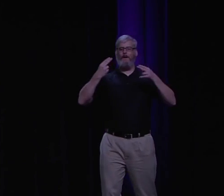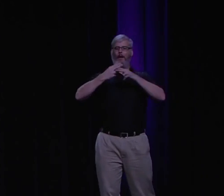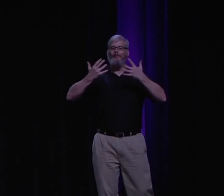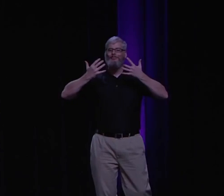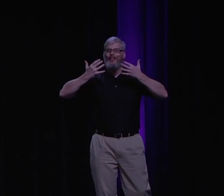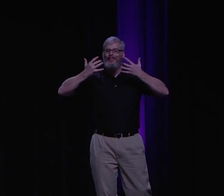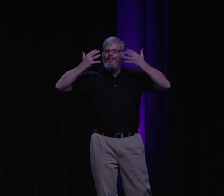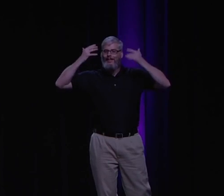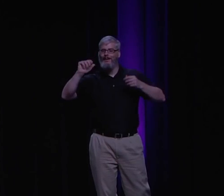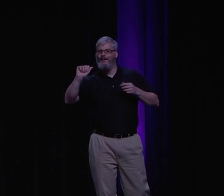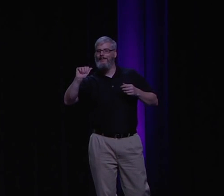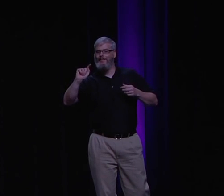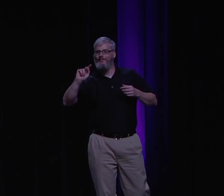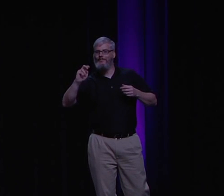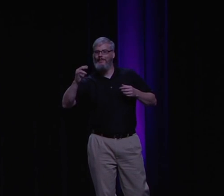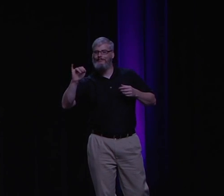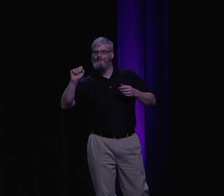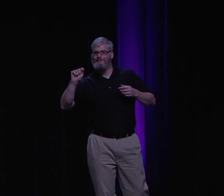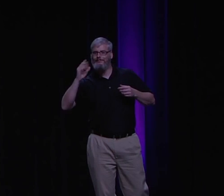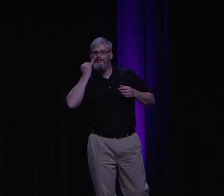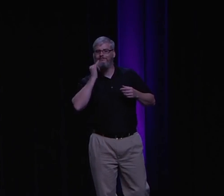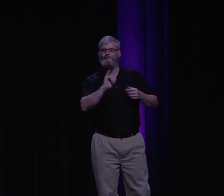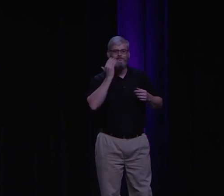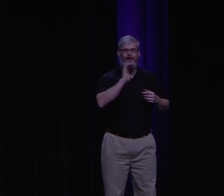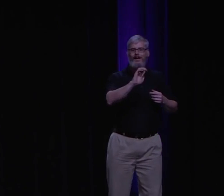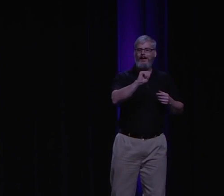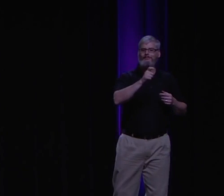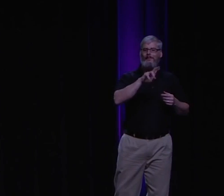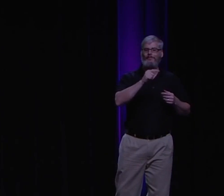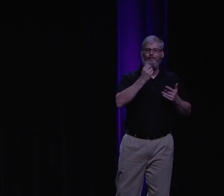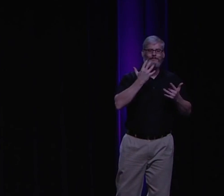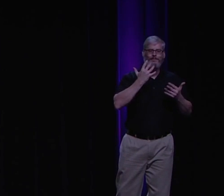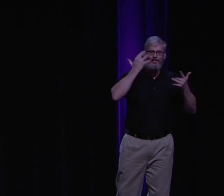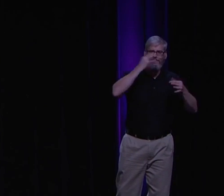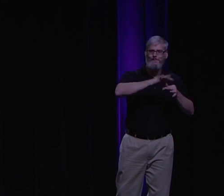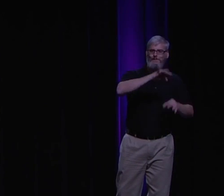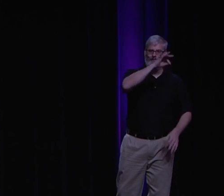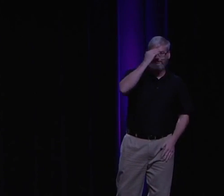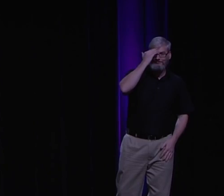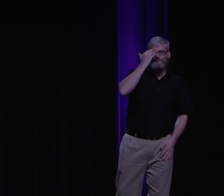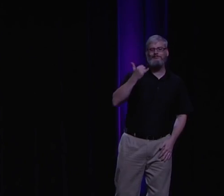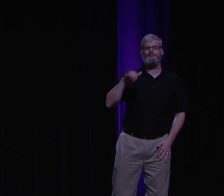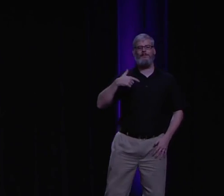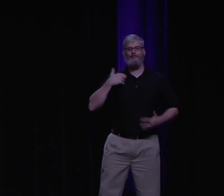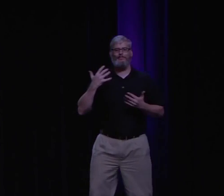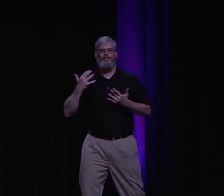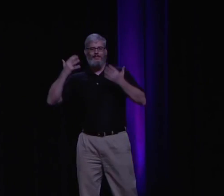So I try to change my tone, and I call myself now the friendly atheist, kind of like Casper the friendly